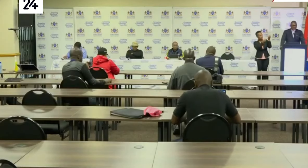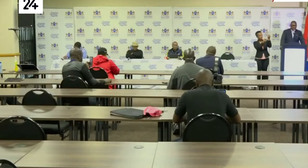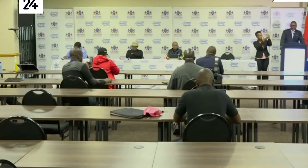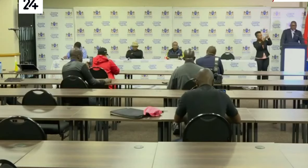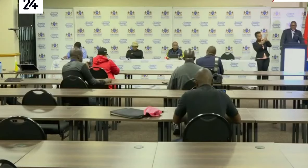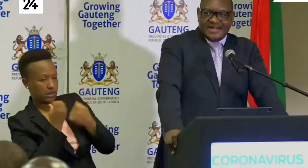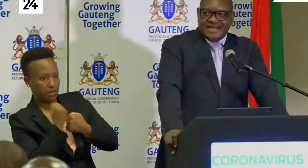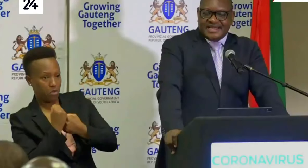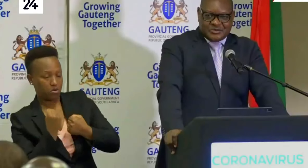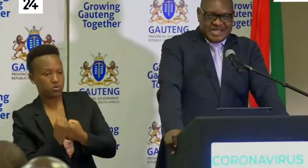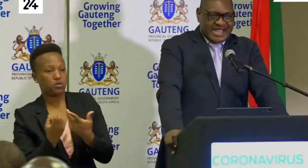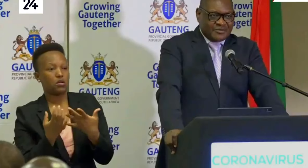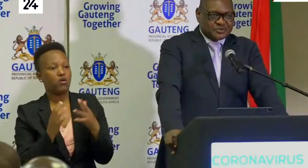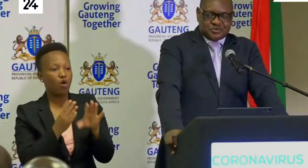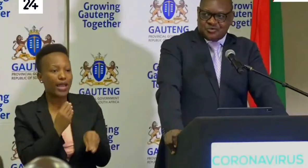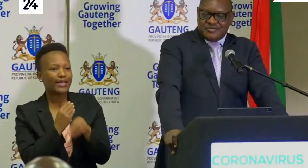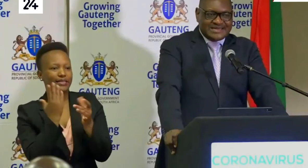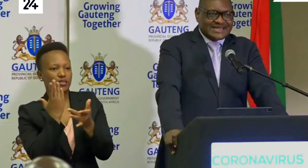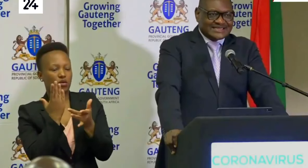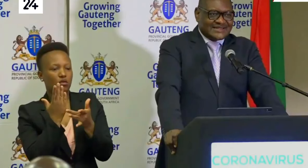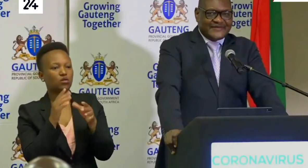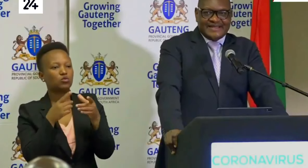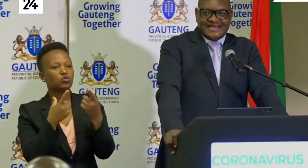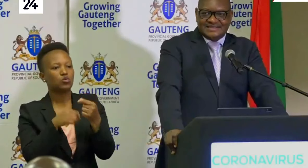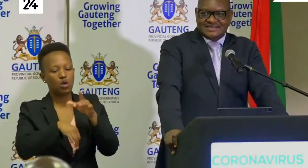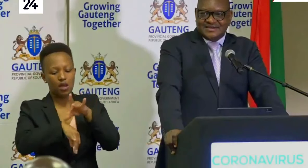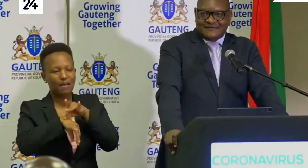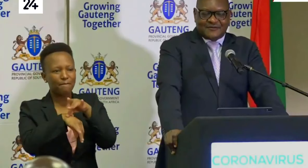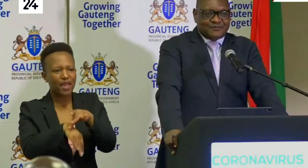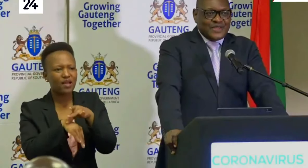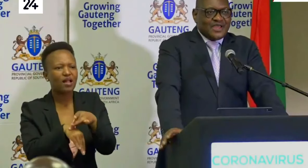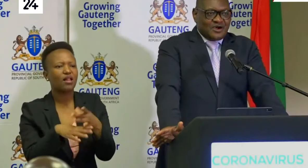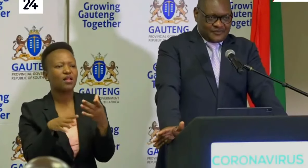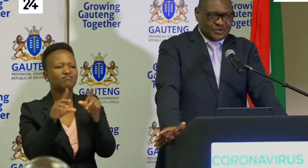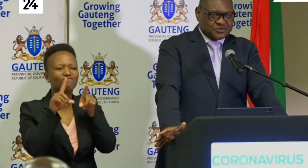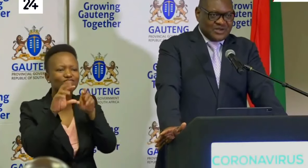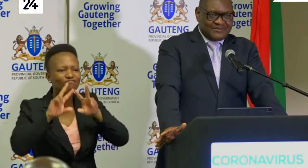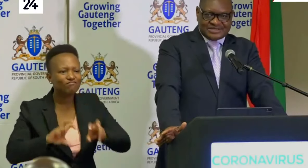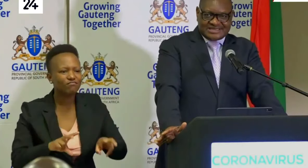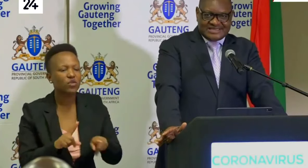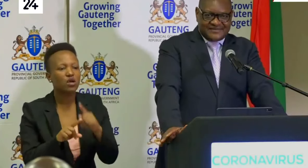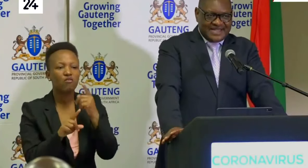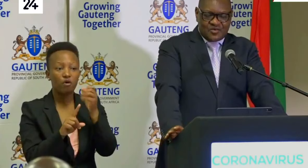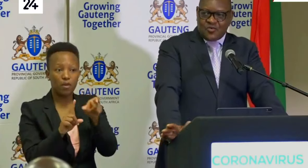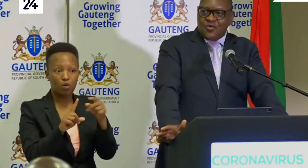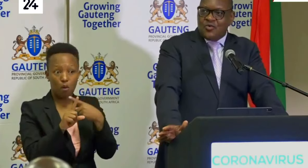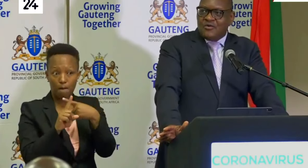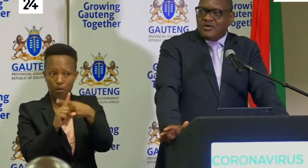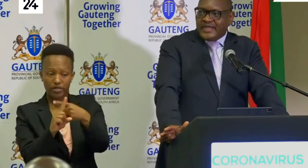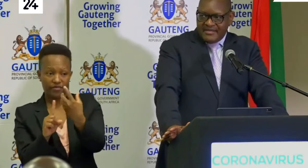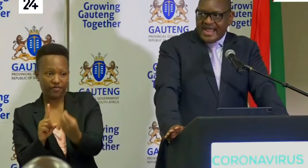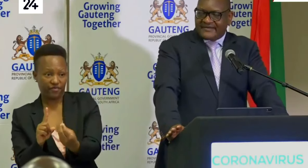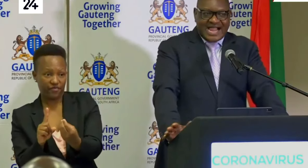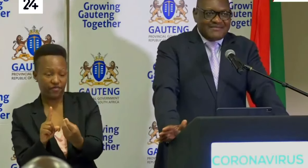technology to be able to do medical surveillance of those who are positive and who